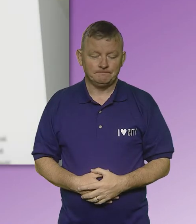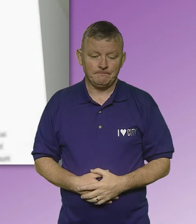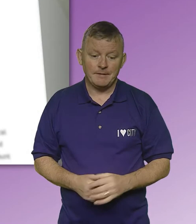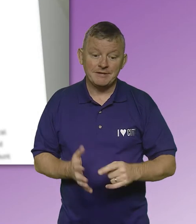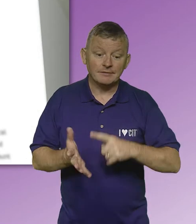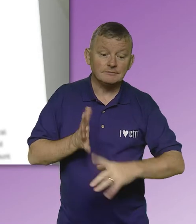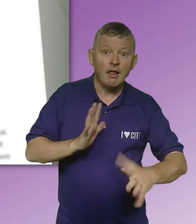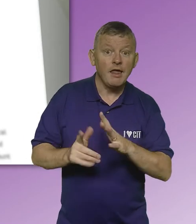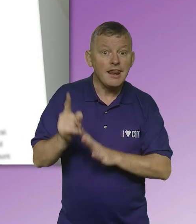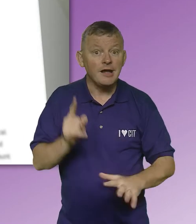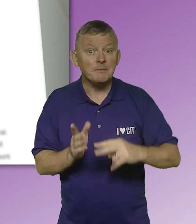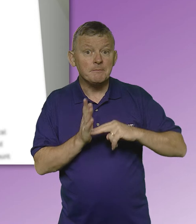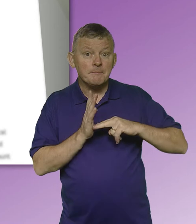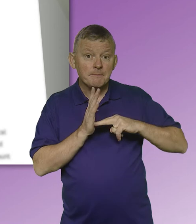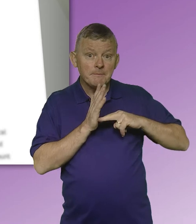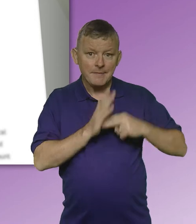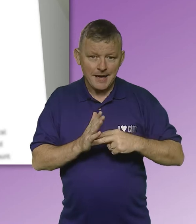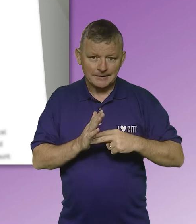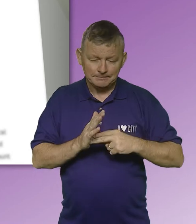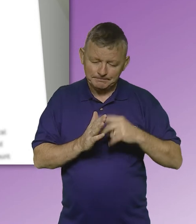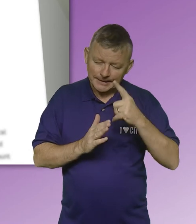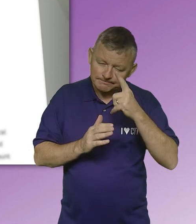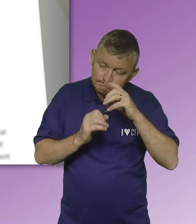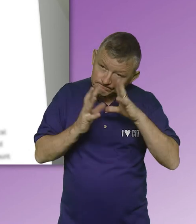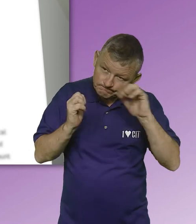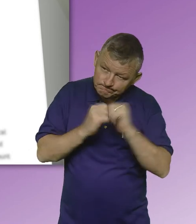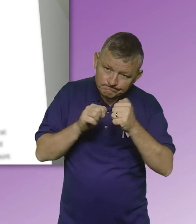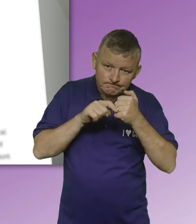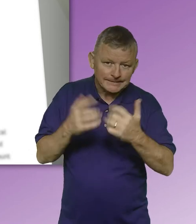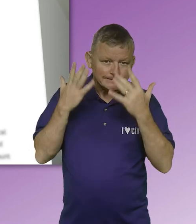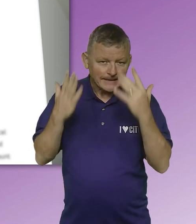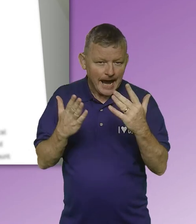The BSL National Plan is framed around 10 specific long-term goals,